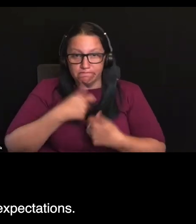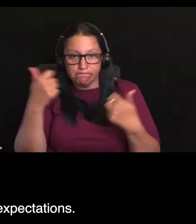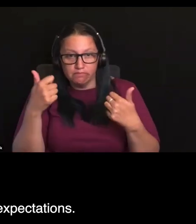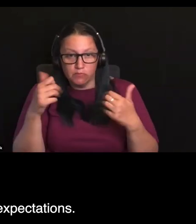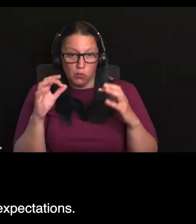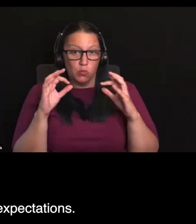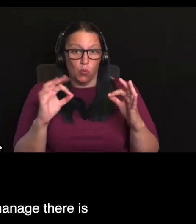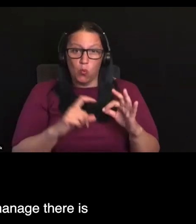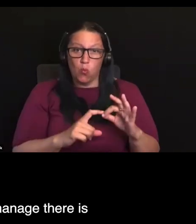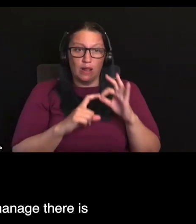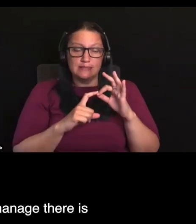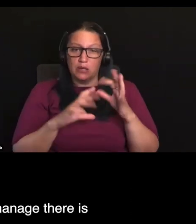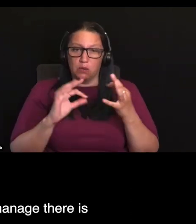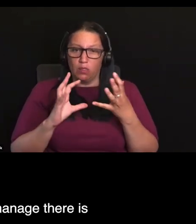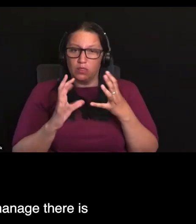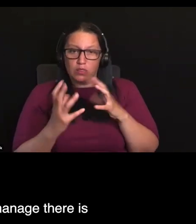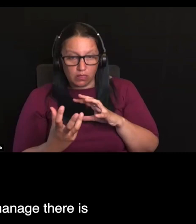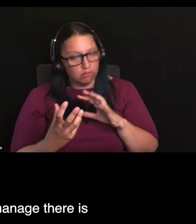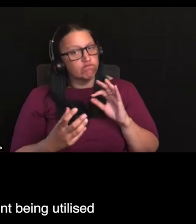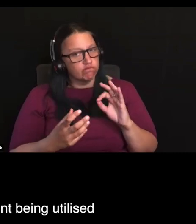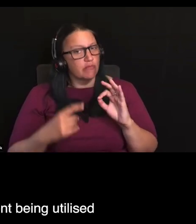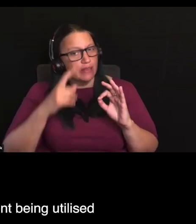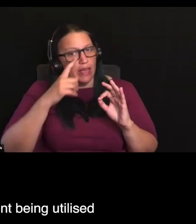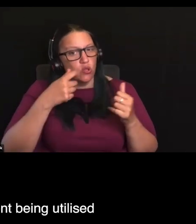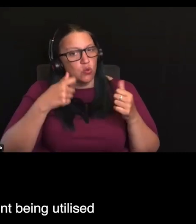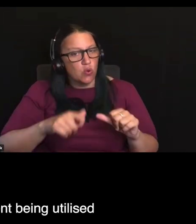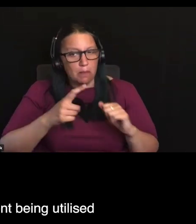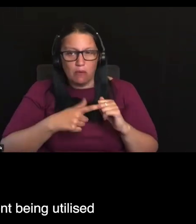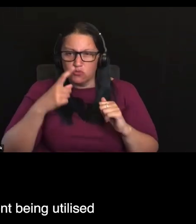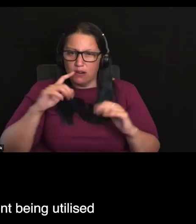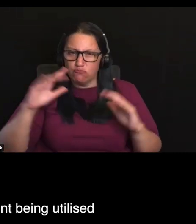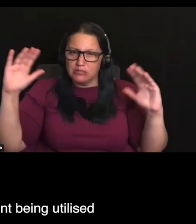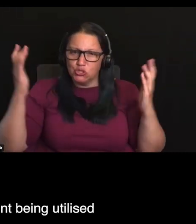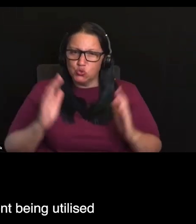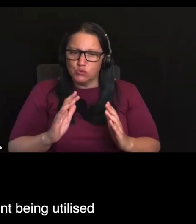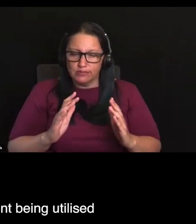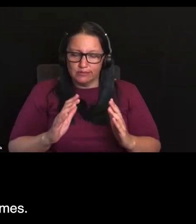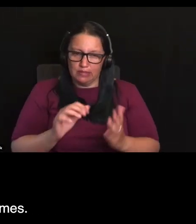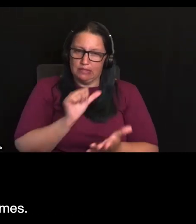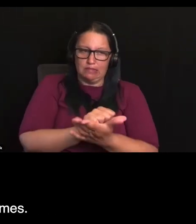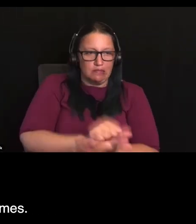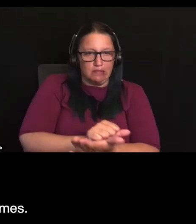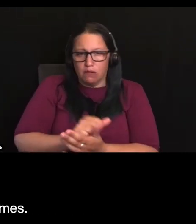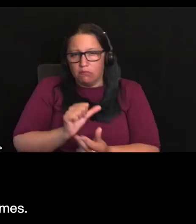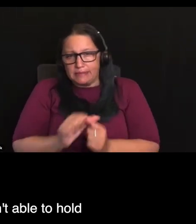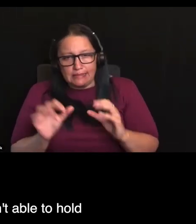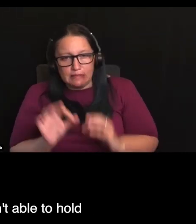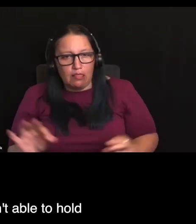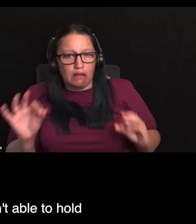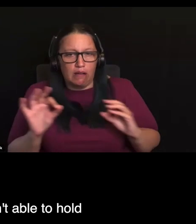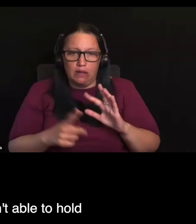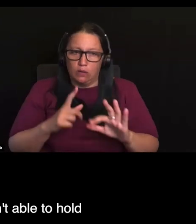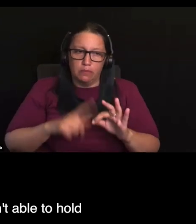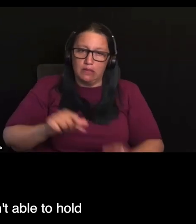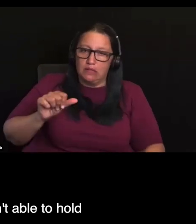expectations, but what we're really trying to manage there is that risk of substandard equipment being utilised, which has poor outcomes, so poor